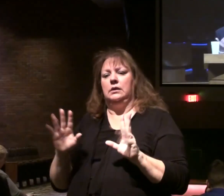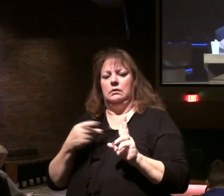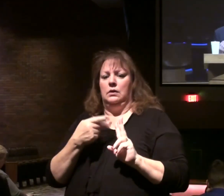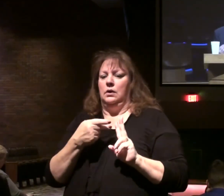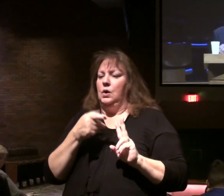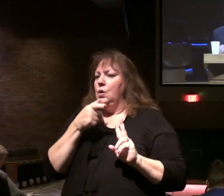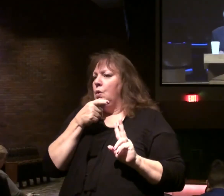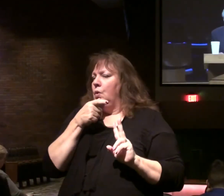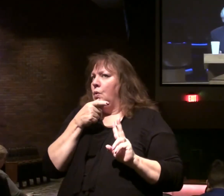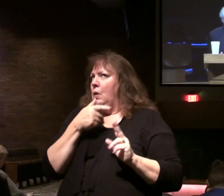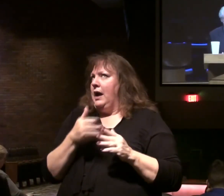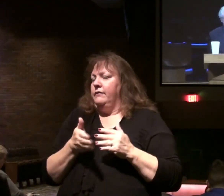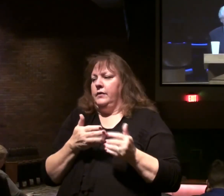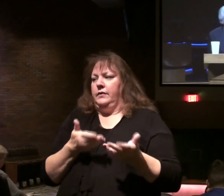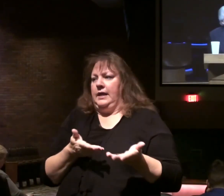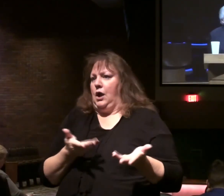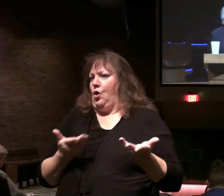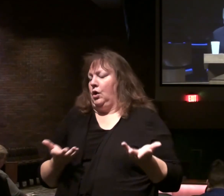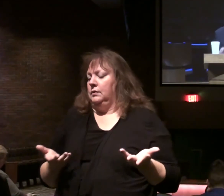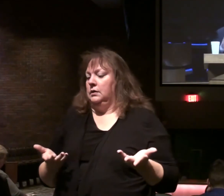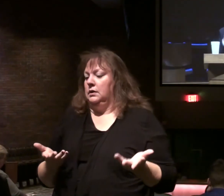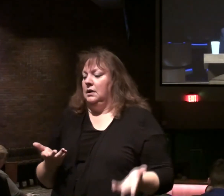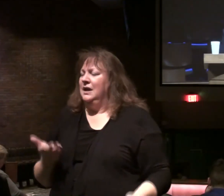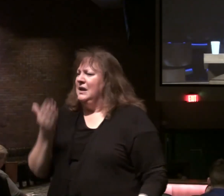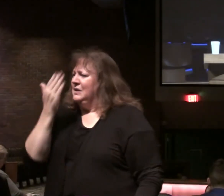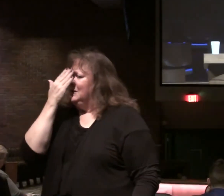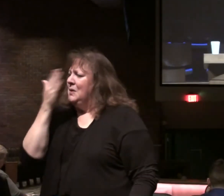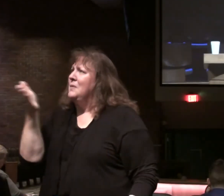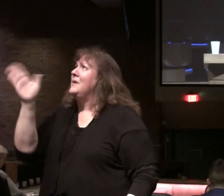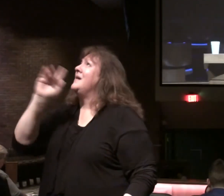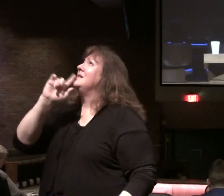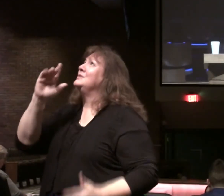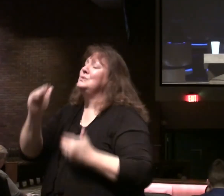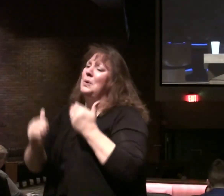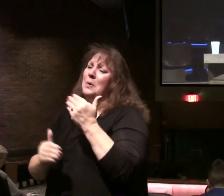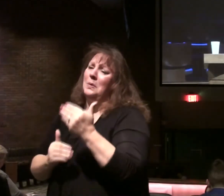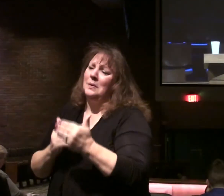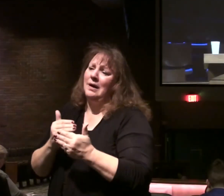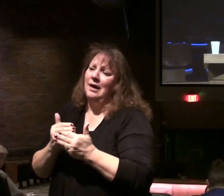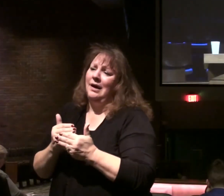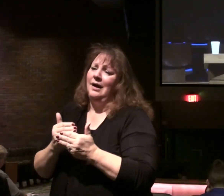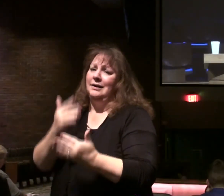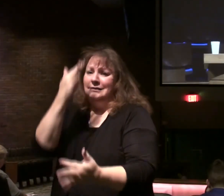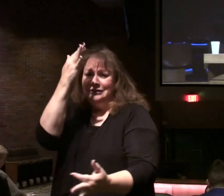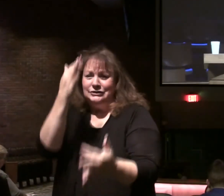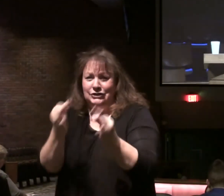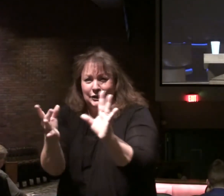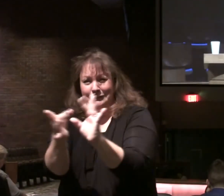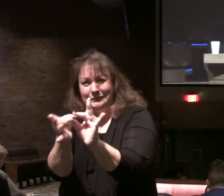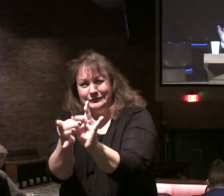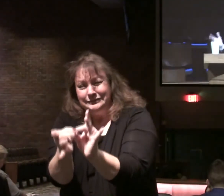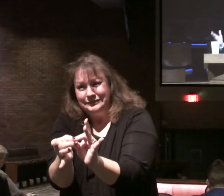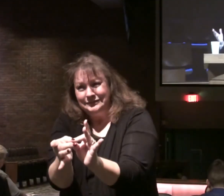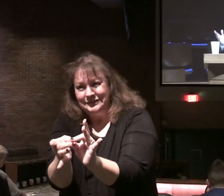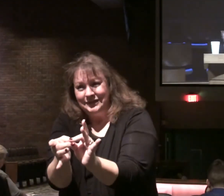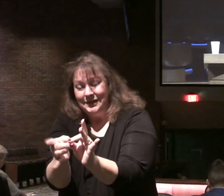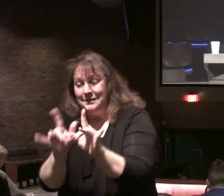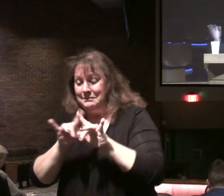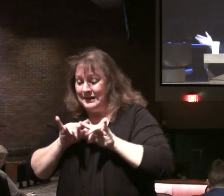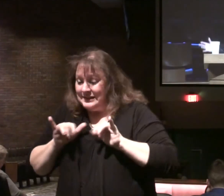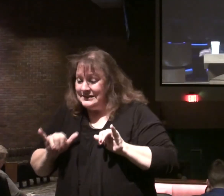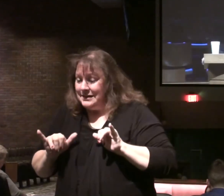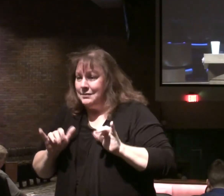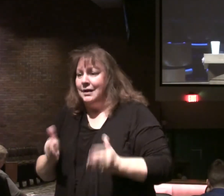Whoever they are. You know. How gracious God is. He brings a message of judgment. He brings a message of